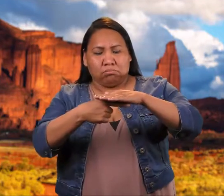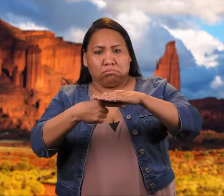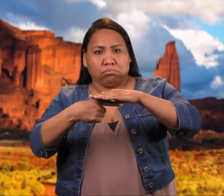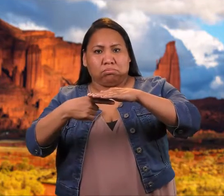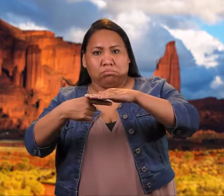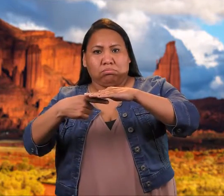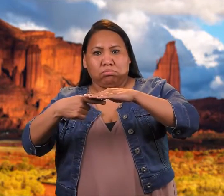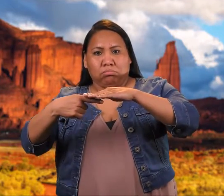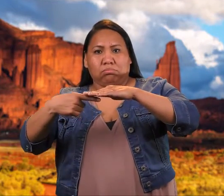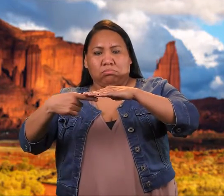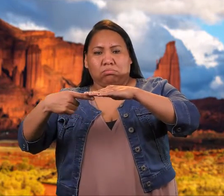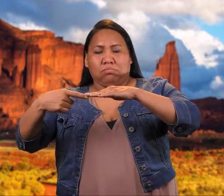move.